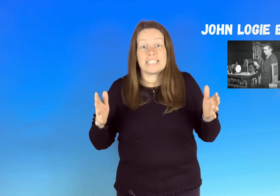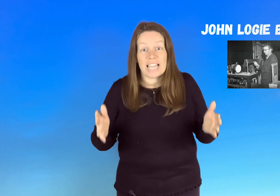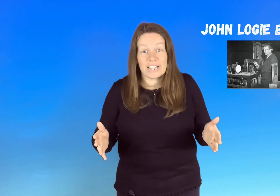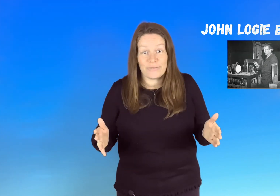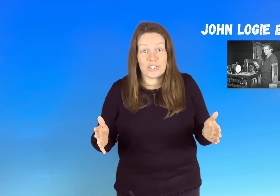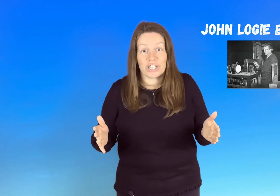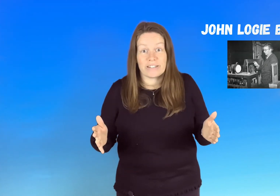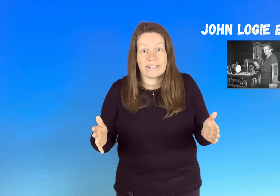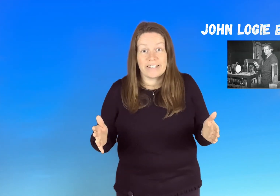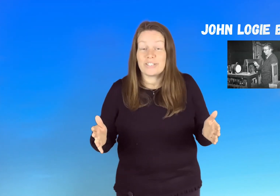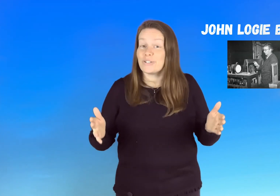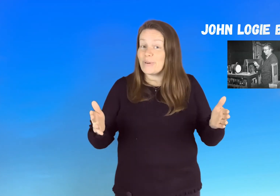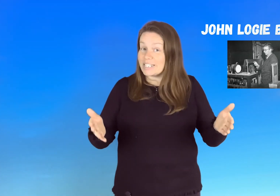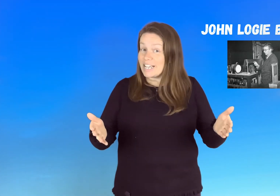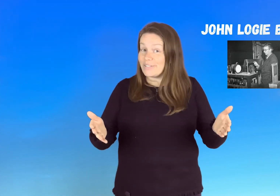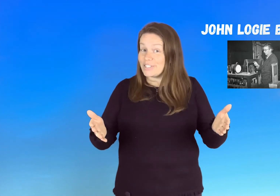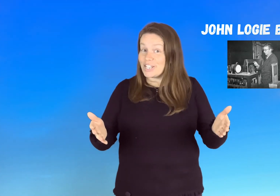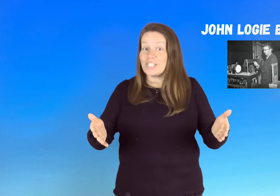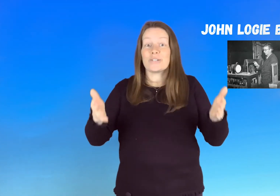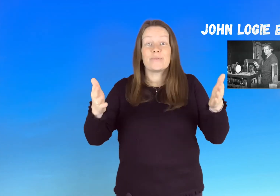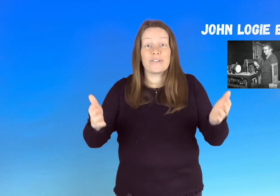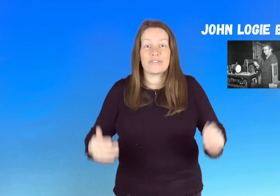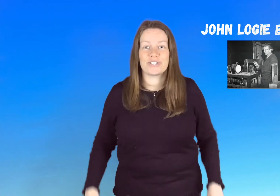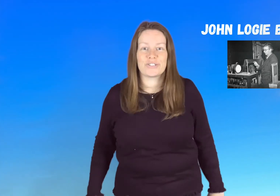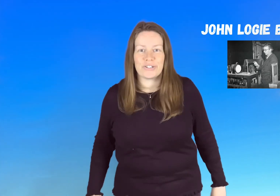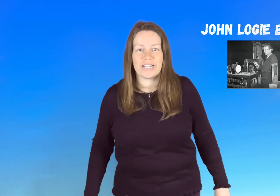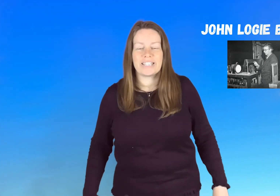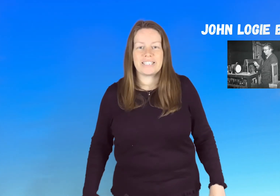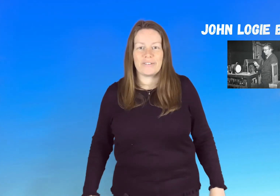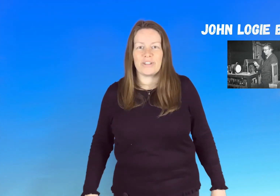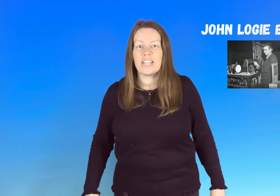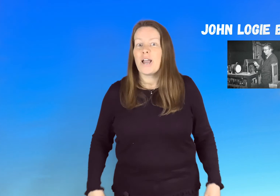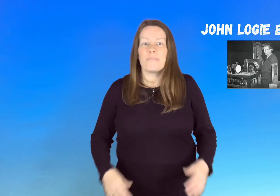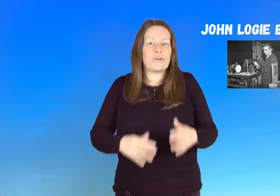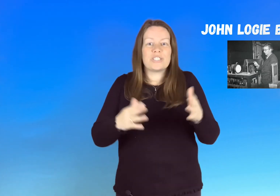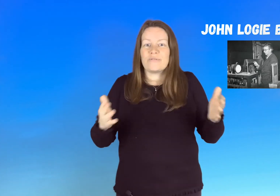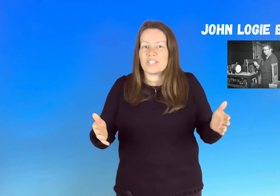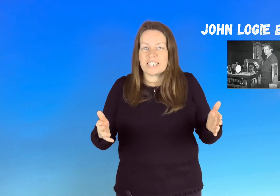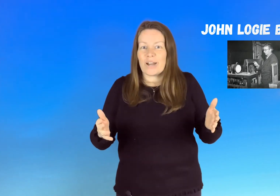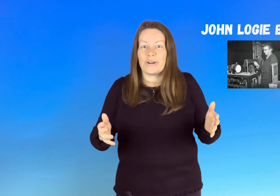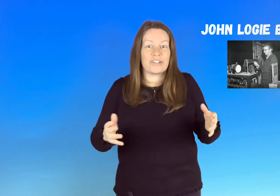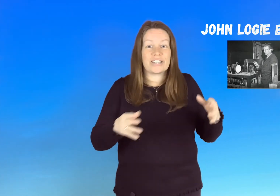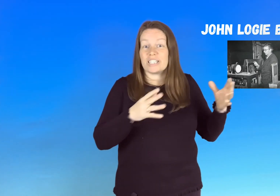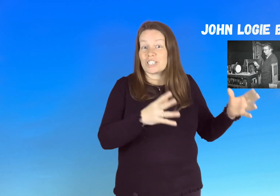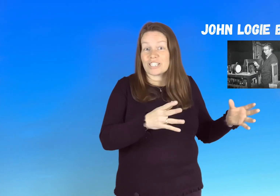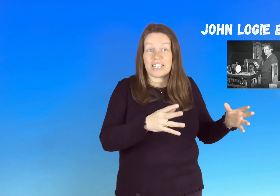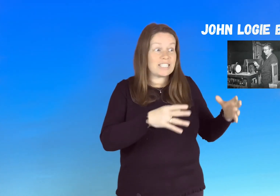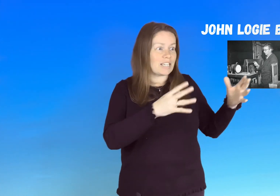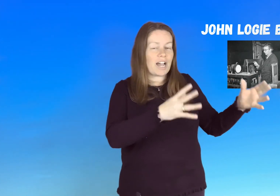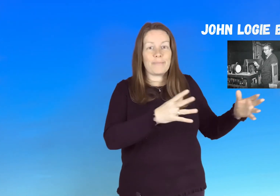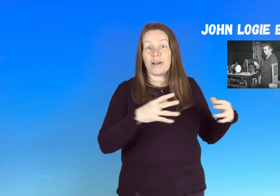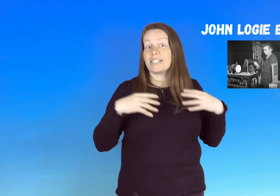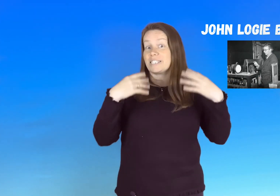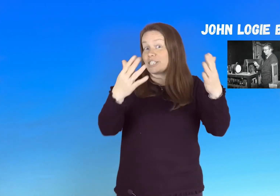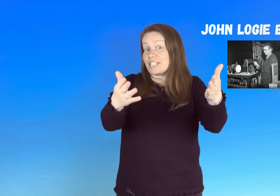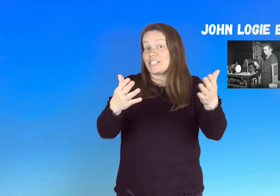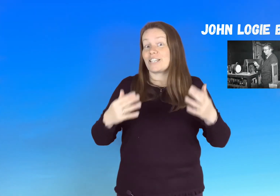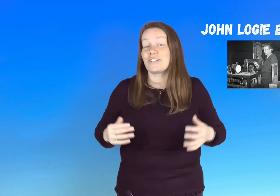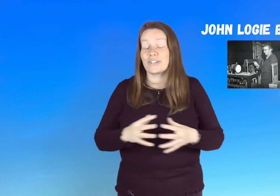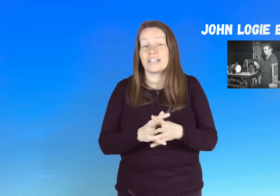television do you know what a television is we of course call it a tv most of us now are looking at screens the ipads the screen that you're looking